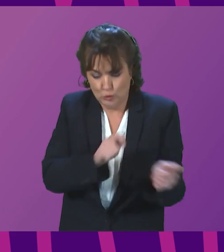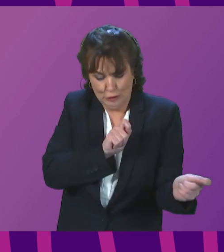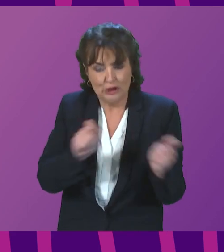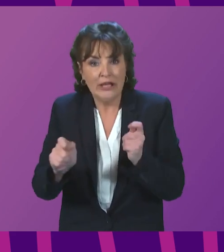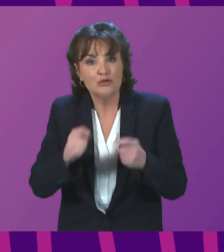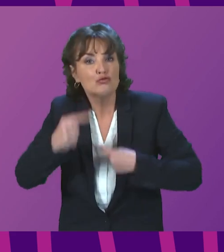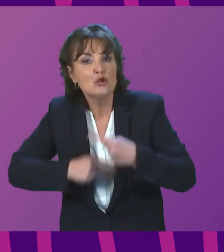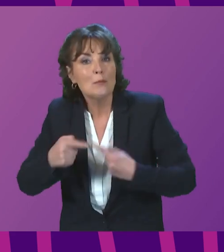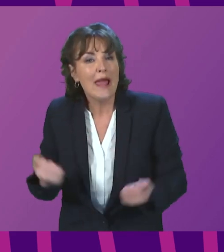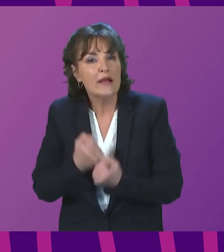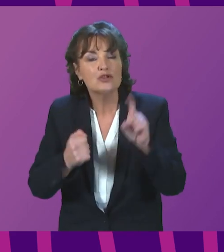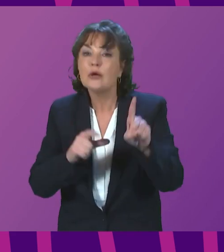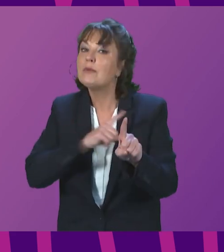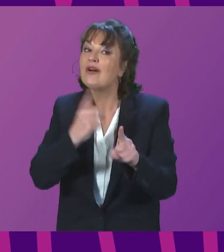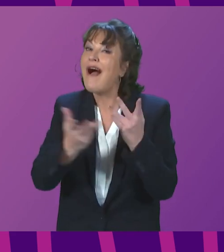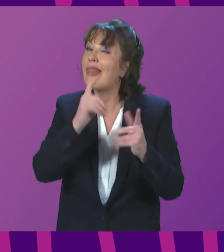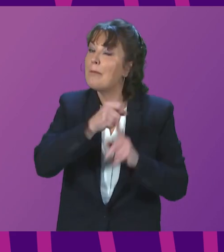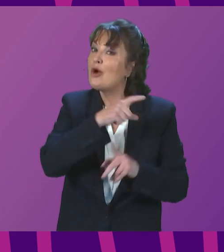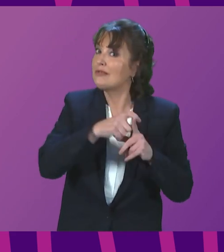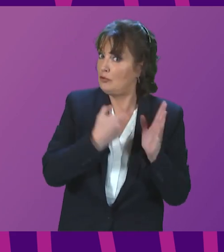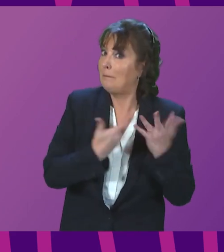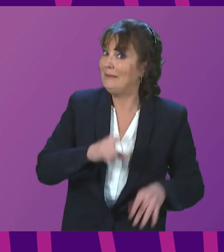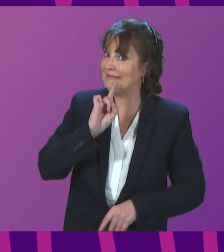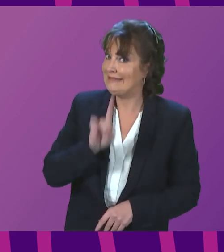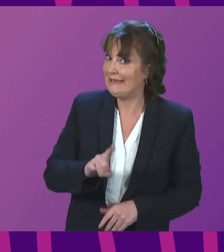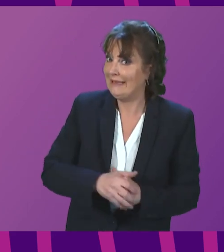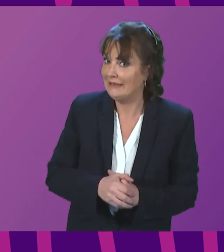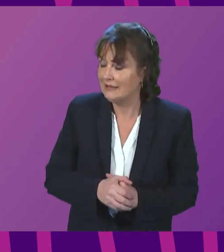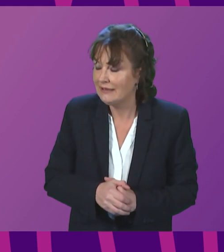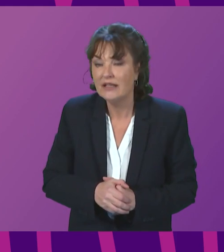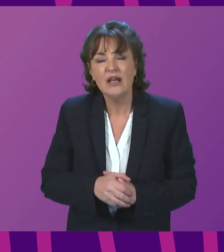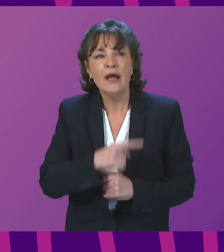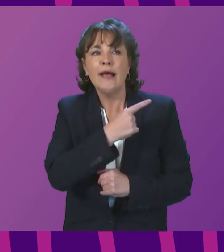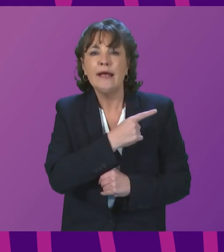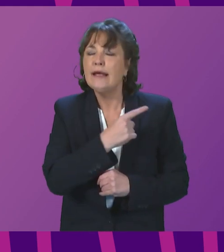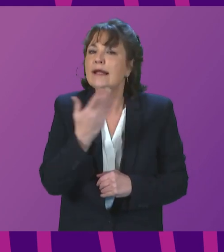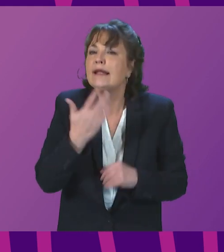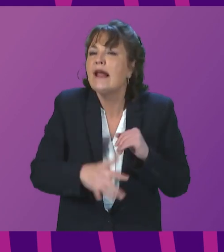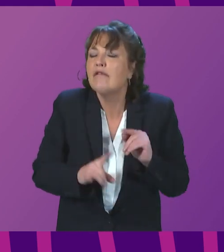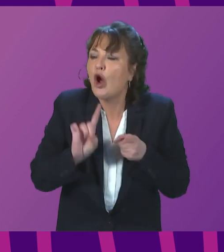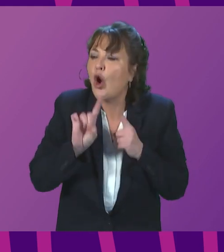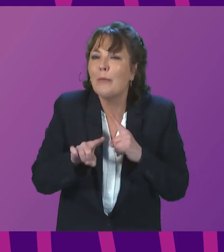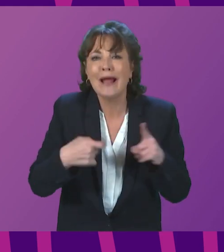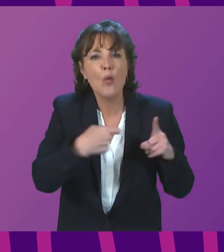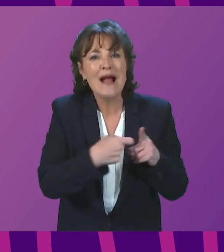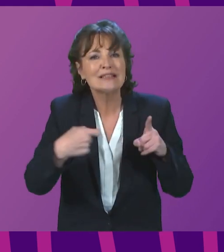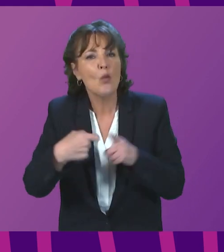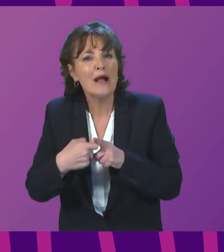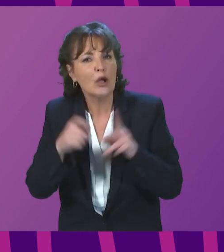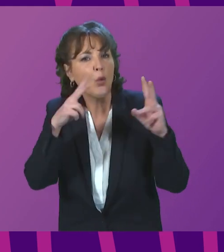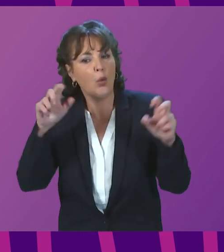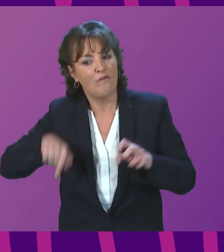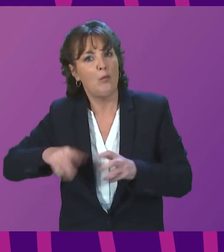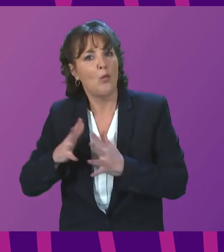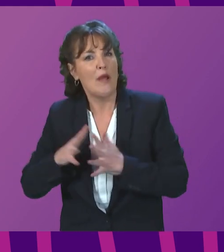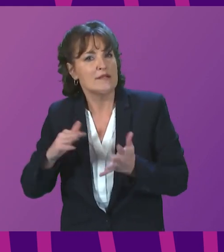Because the other point Douglas Ross didn't engage in, in his latest questions, is the quasi-quarteng quote that I have just shared. As long